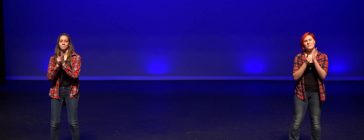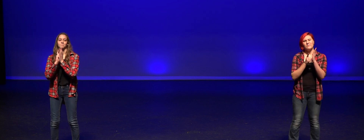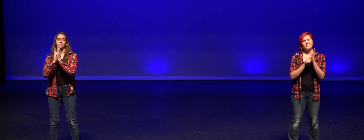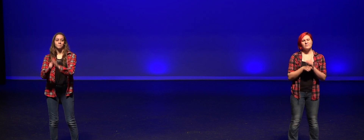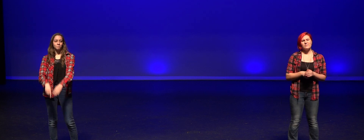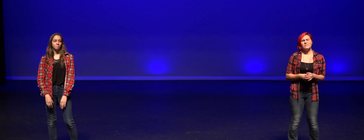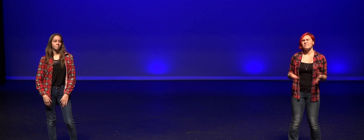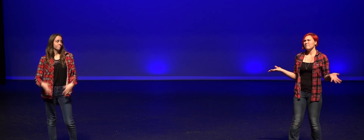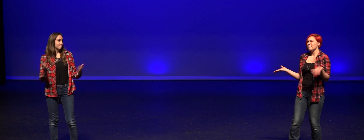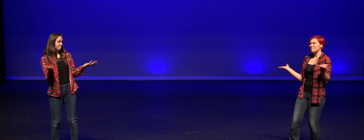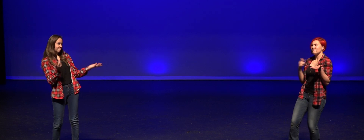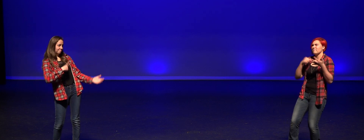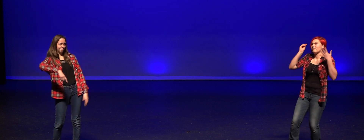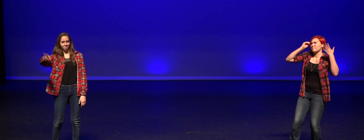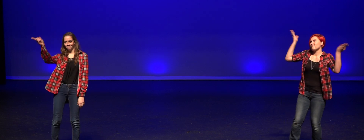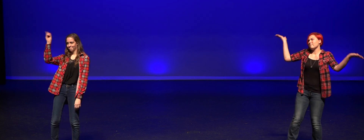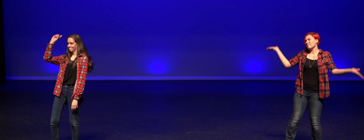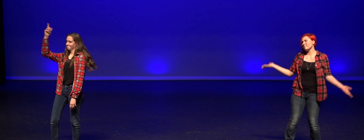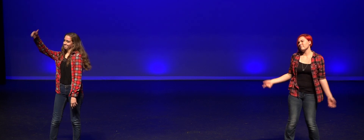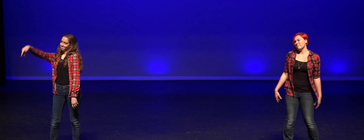a moment But what do I know?